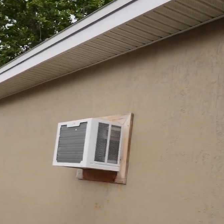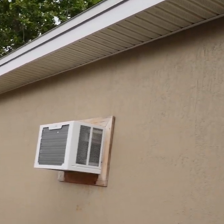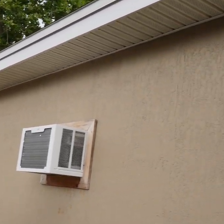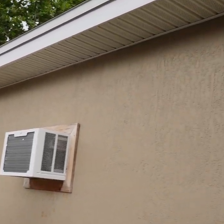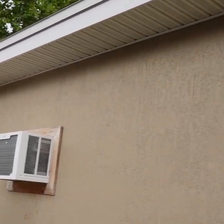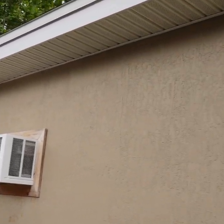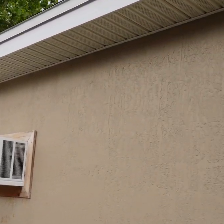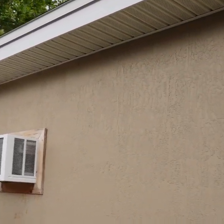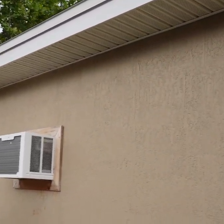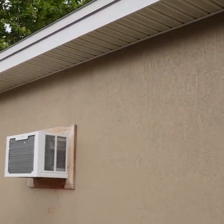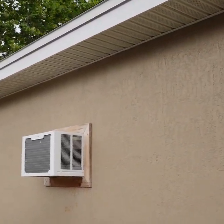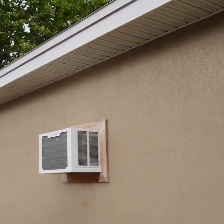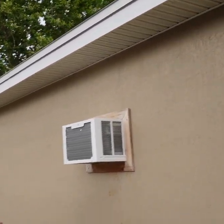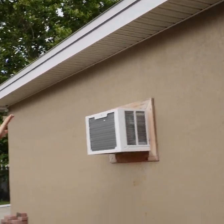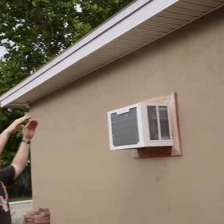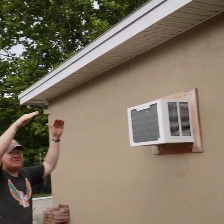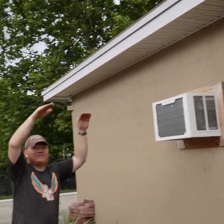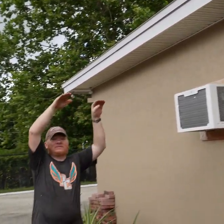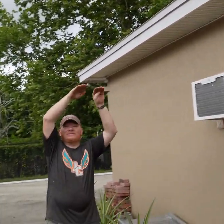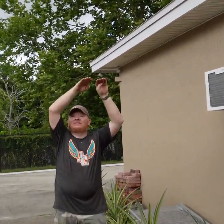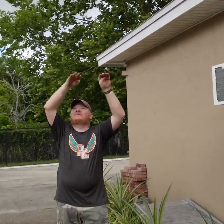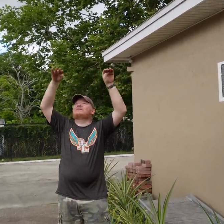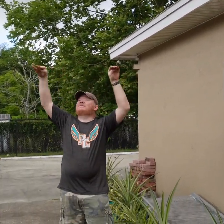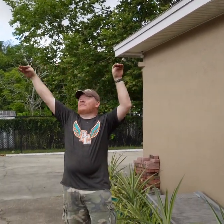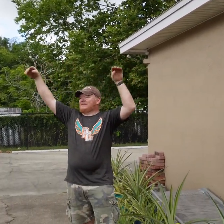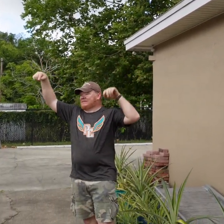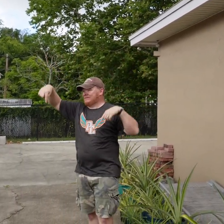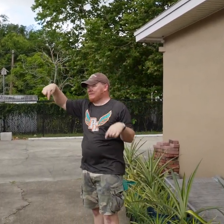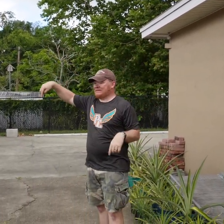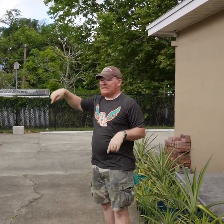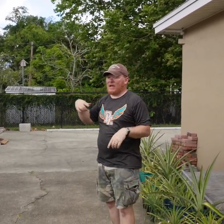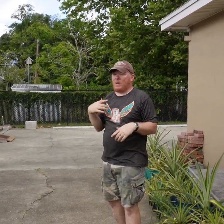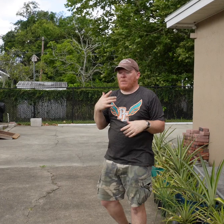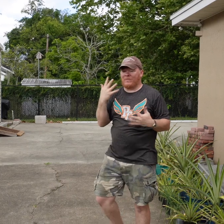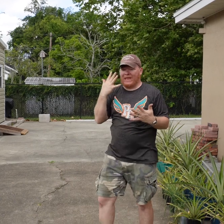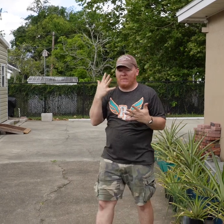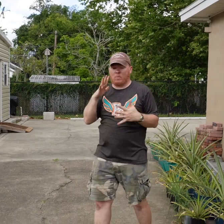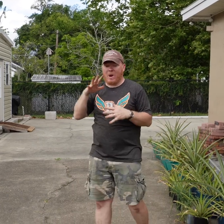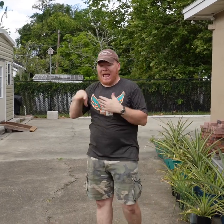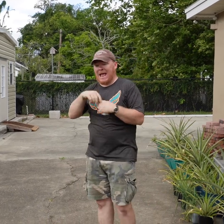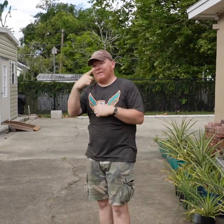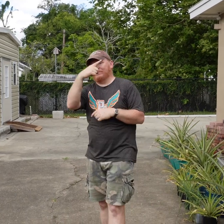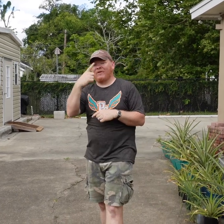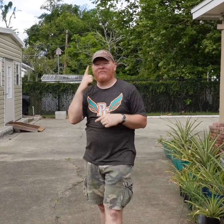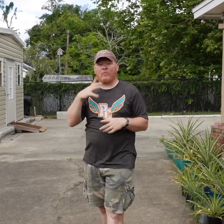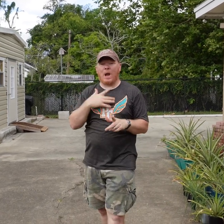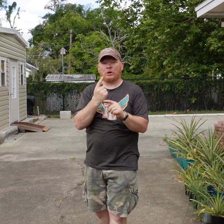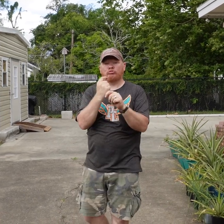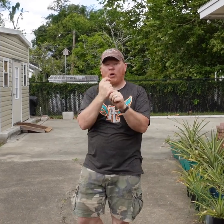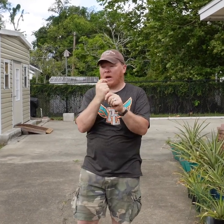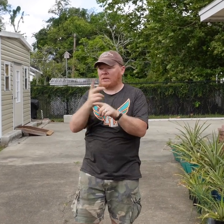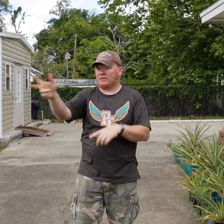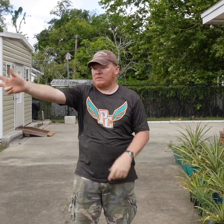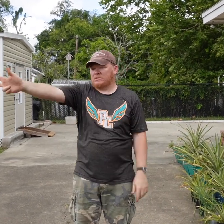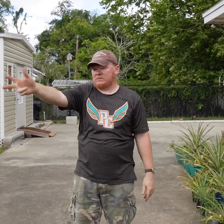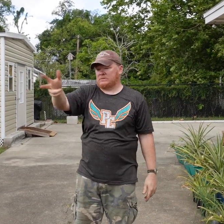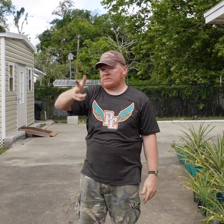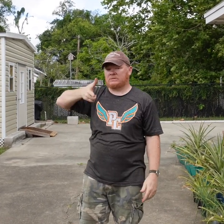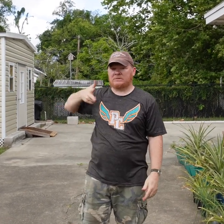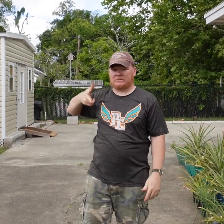Put it up along against the roof As it comes out has some posts I'm about maybe adding it for my truck As I